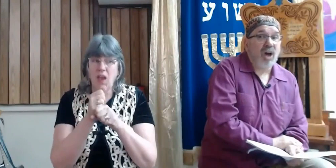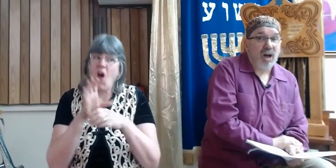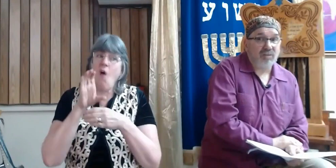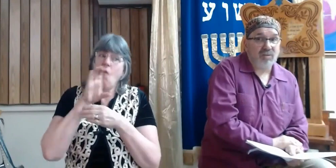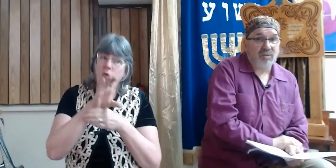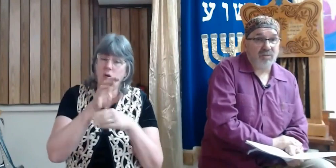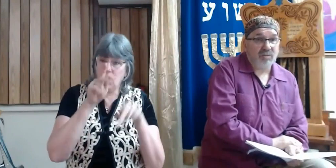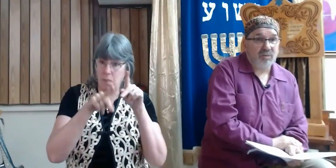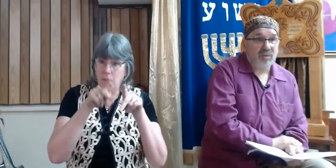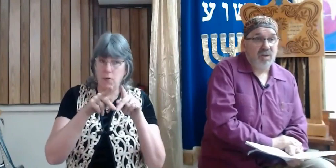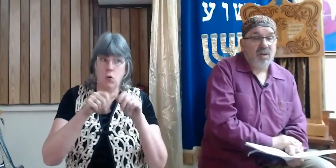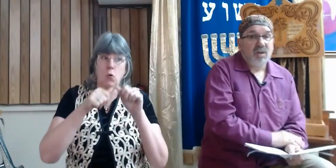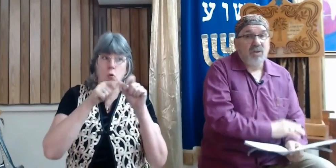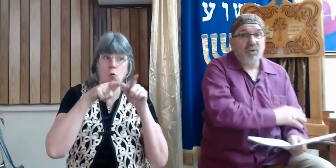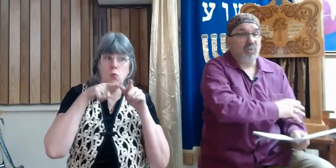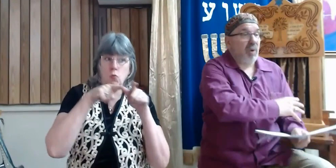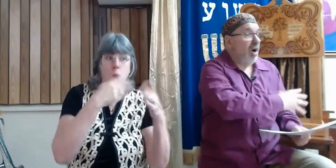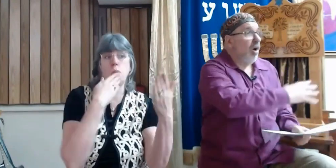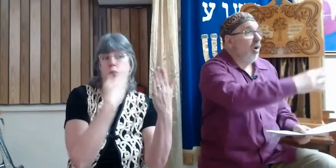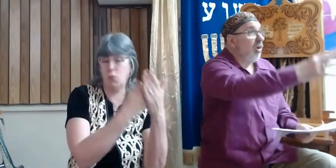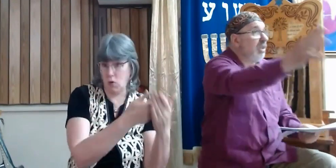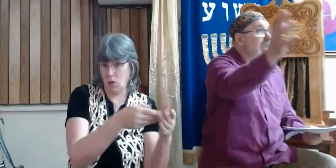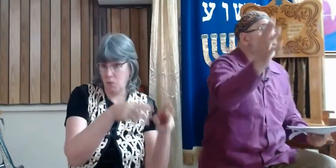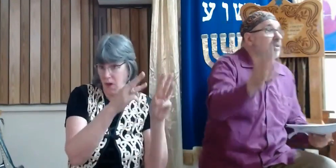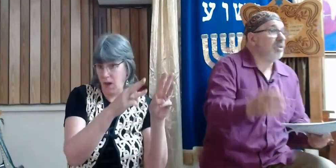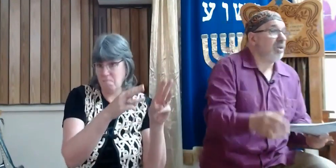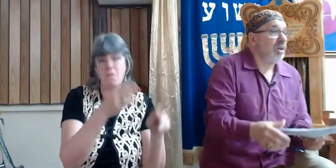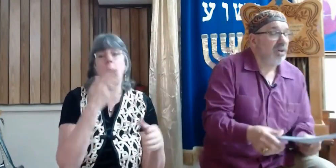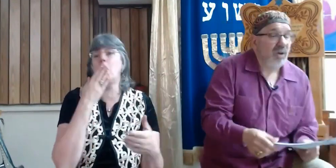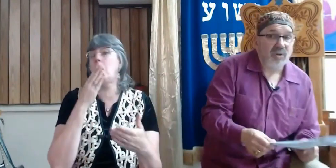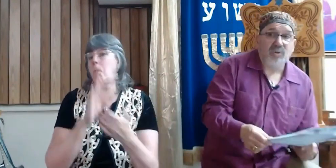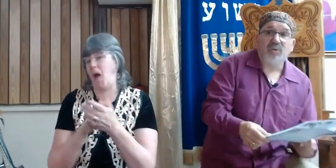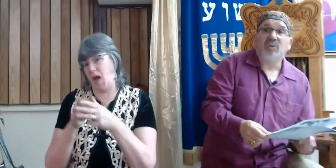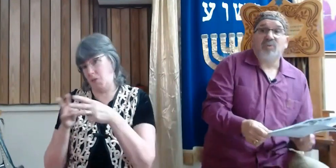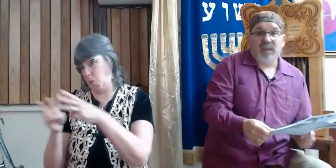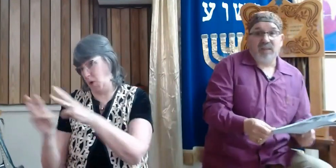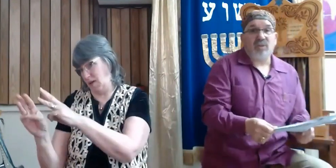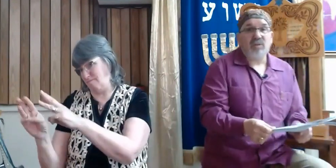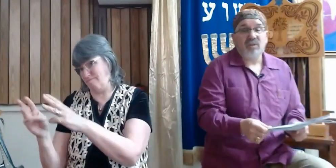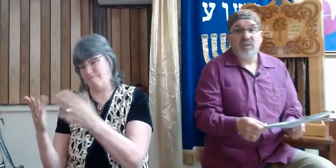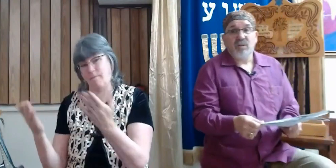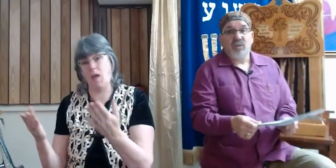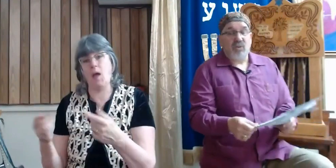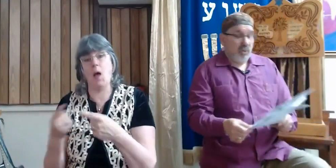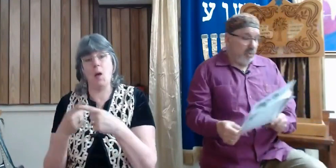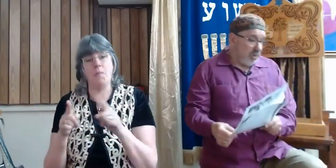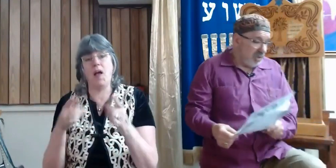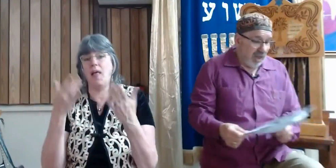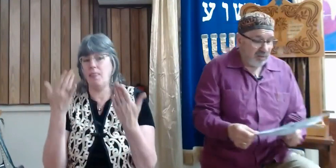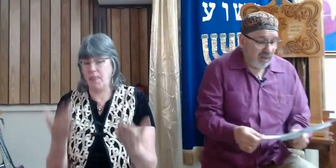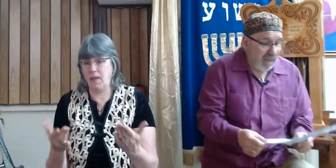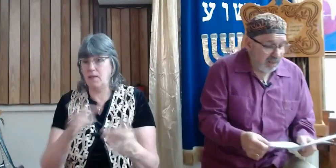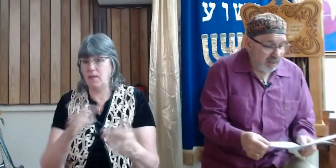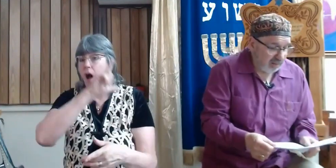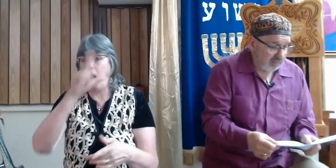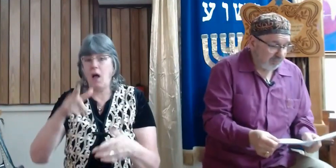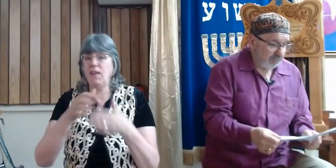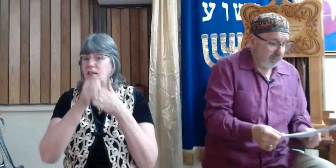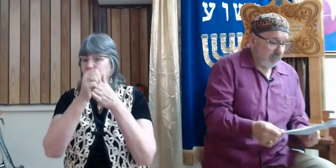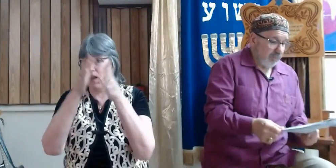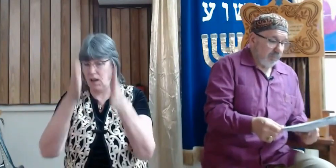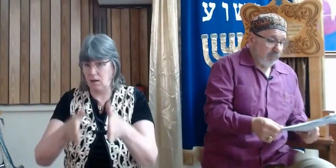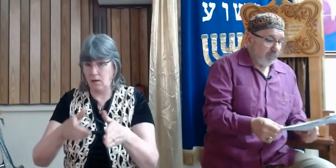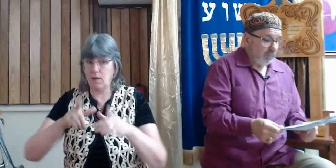or not. Those were all leaders who went to scout the land.